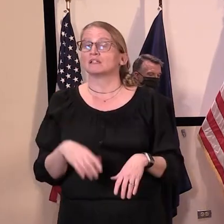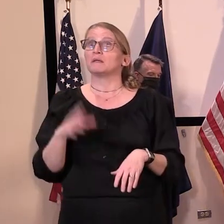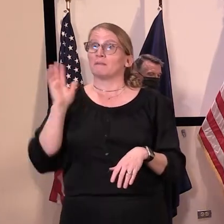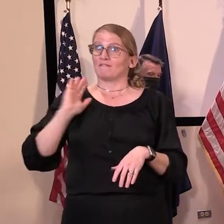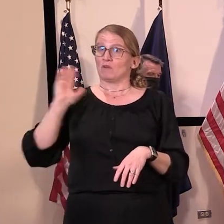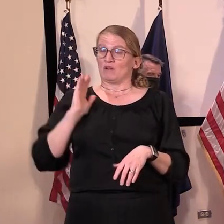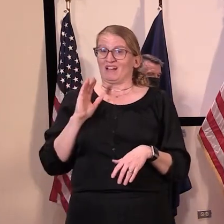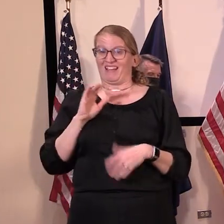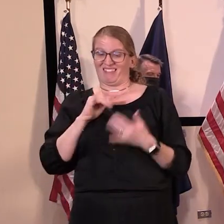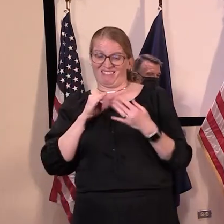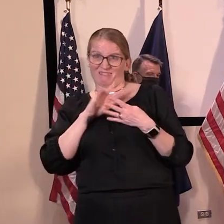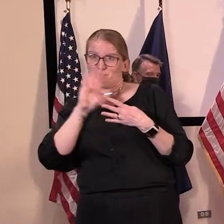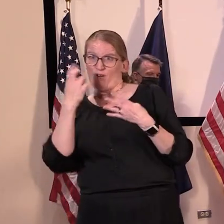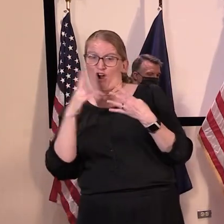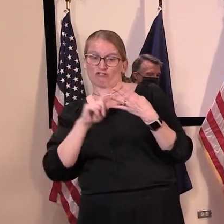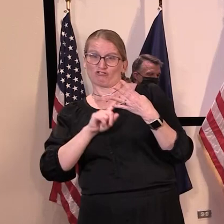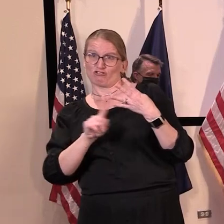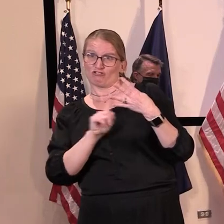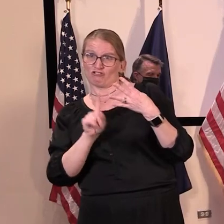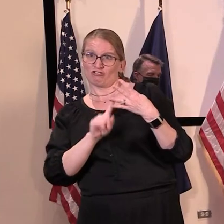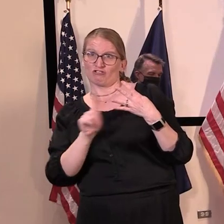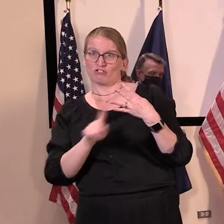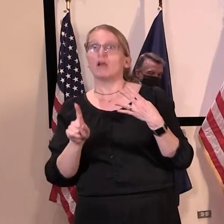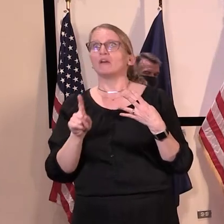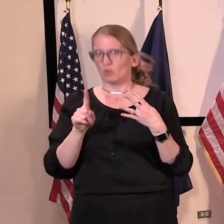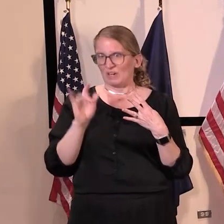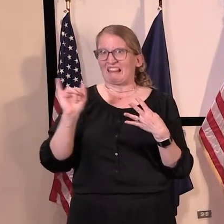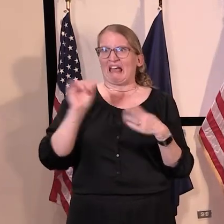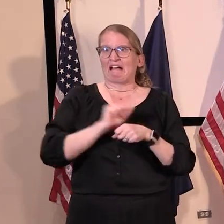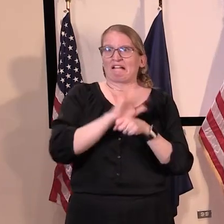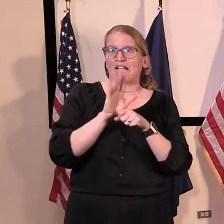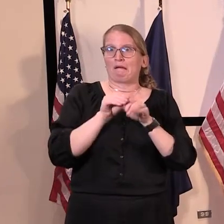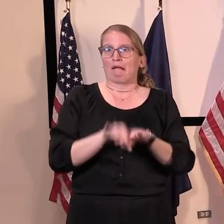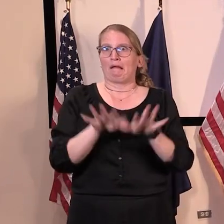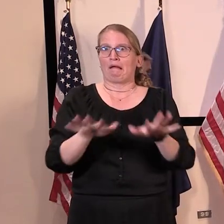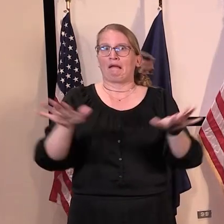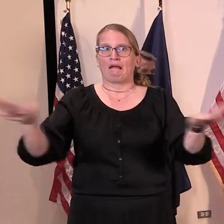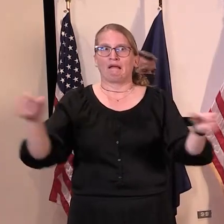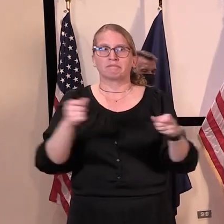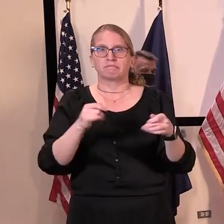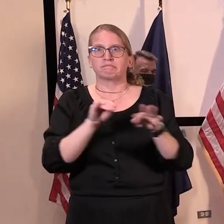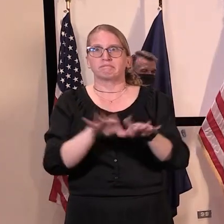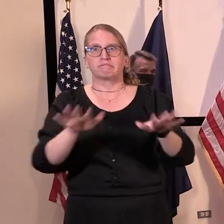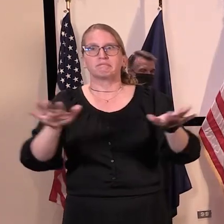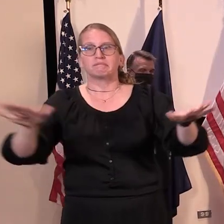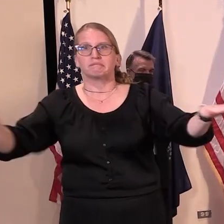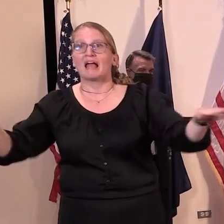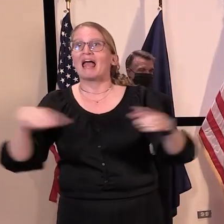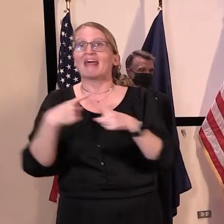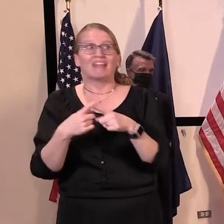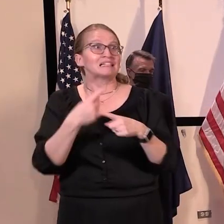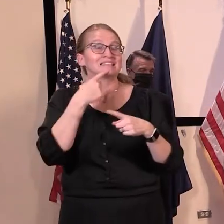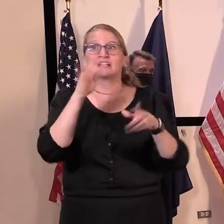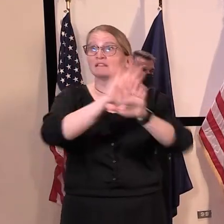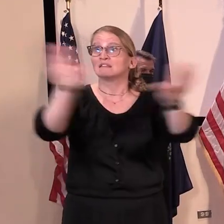mid and late March. And then you can equally see how quickly Vermonters were able to stop the virus in its tracks come late